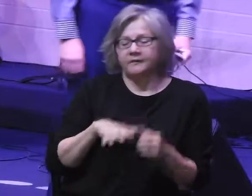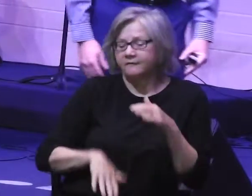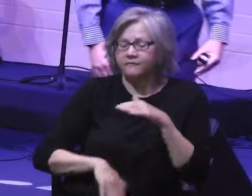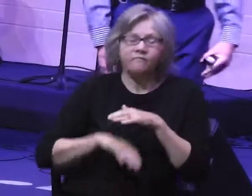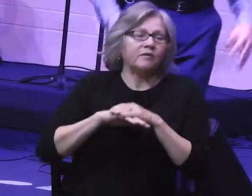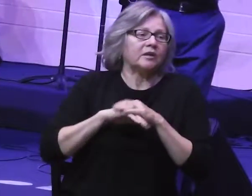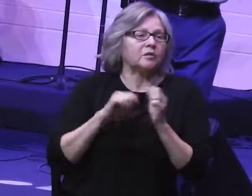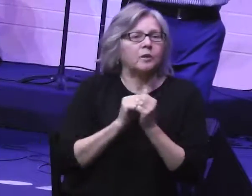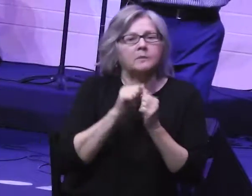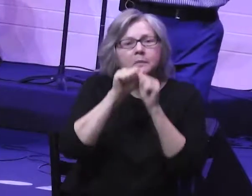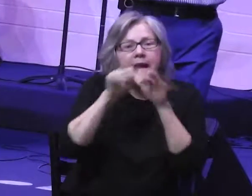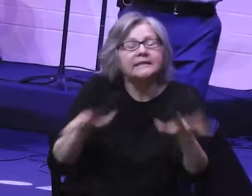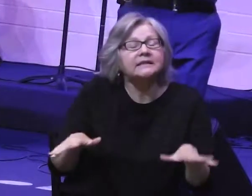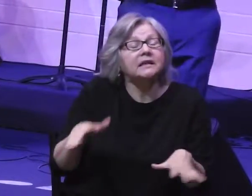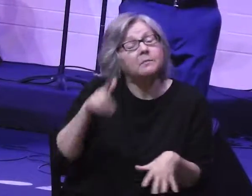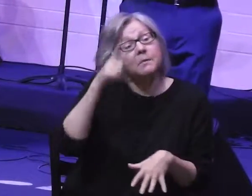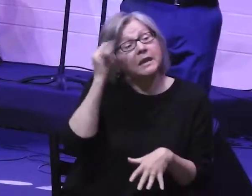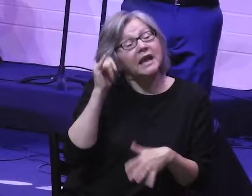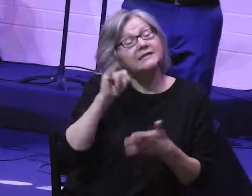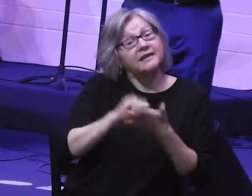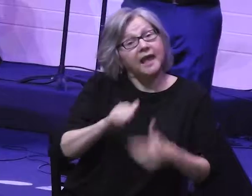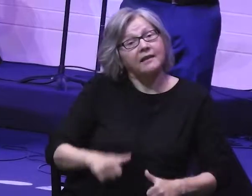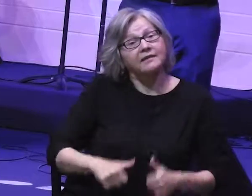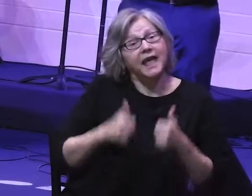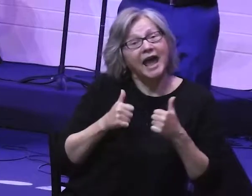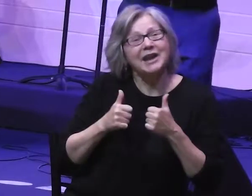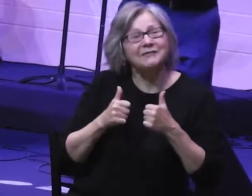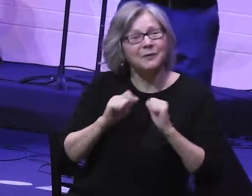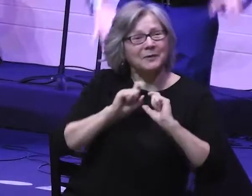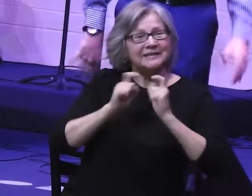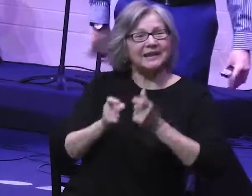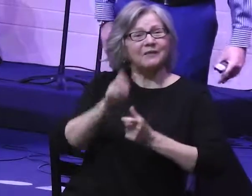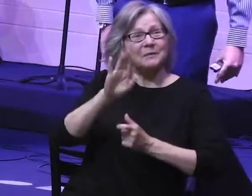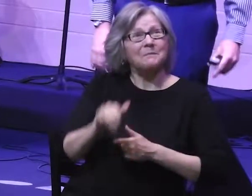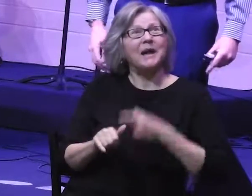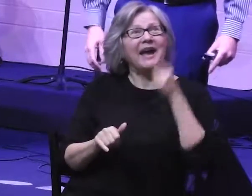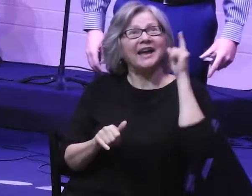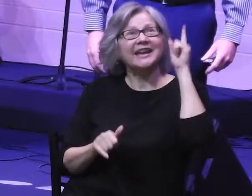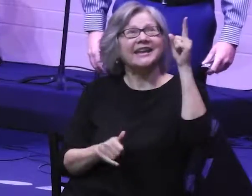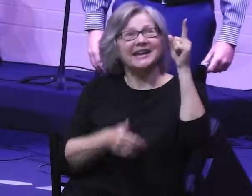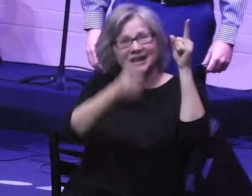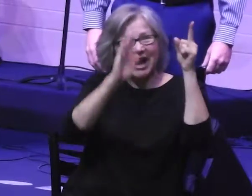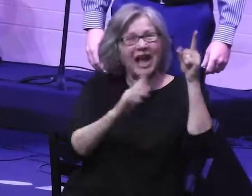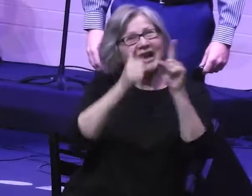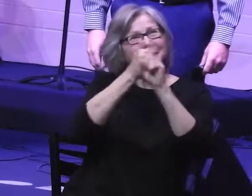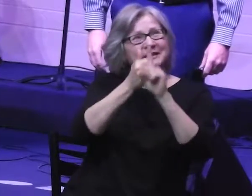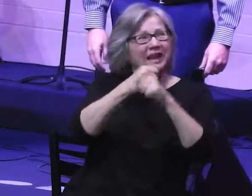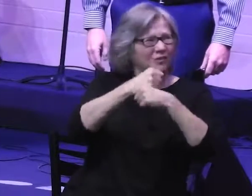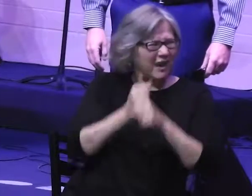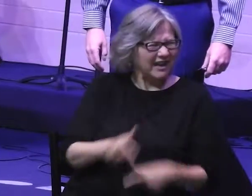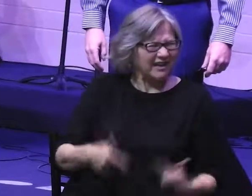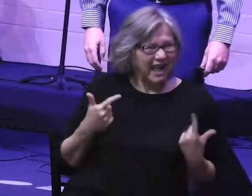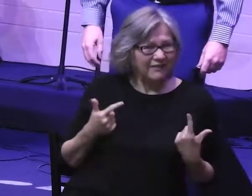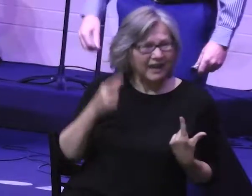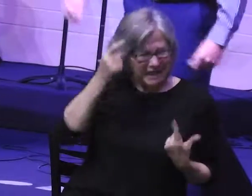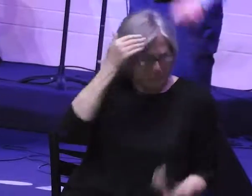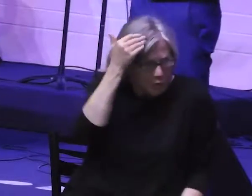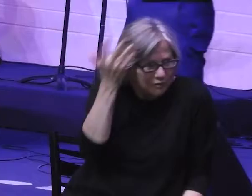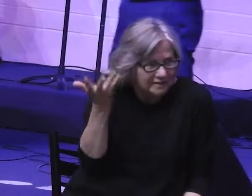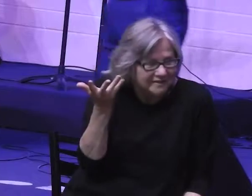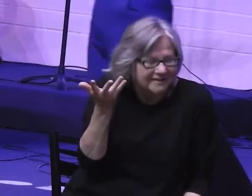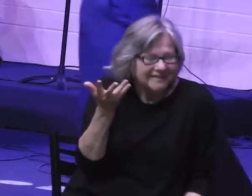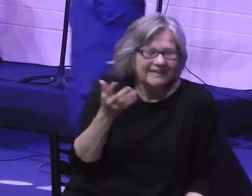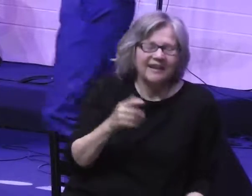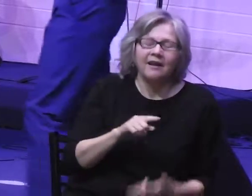with blessing because it was designed by the very one who created life. He should know something about this, shouldn't he?